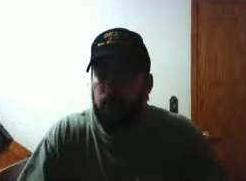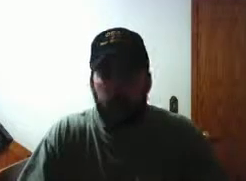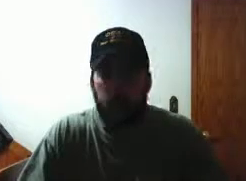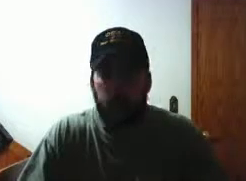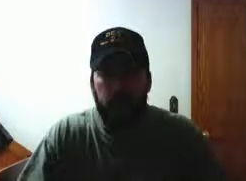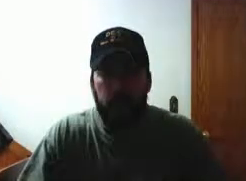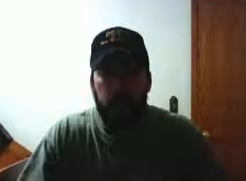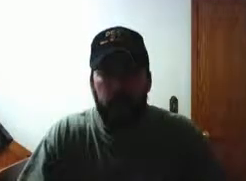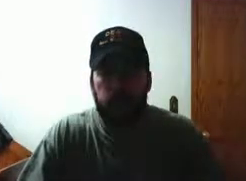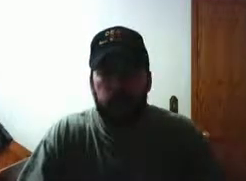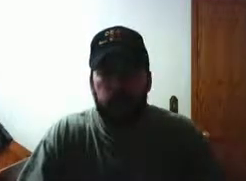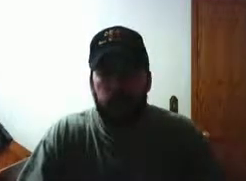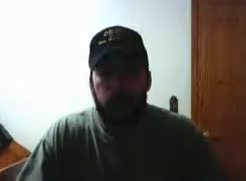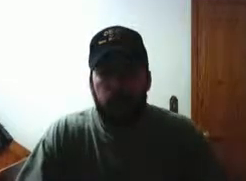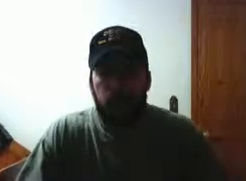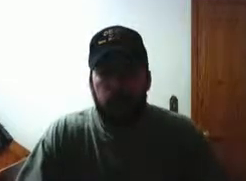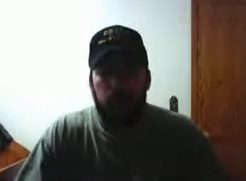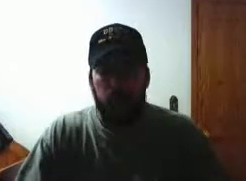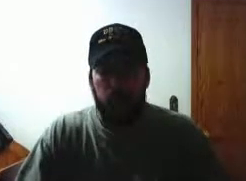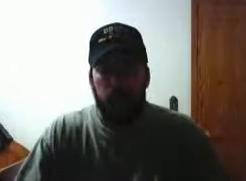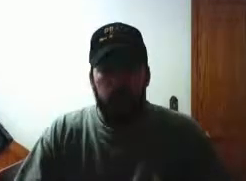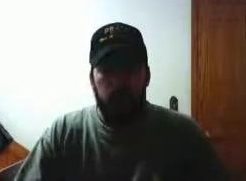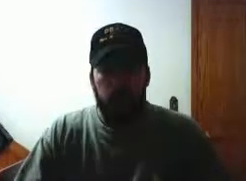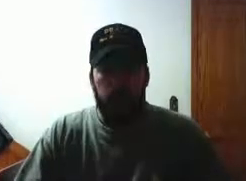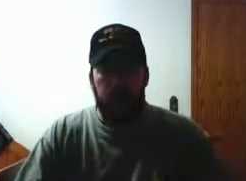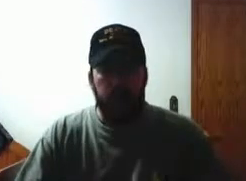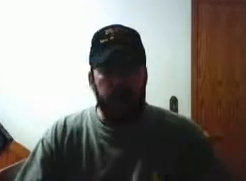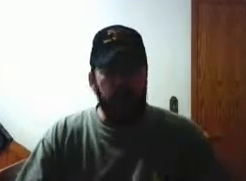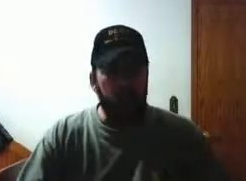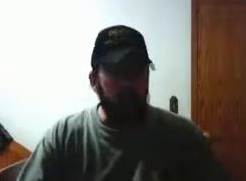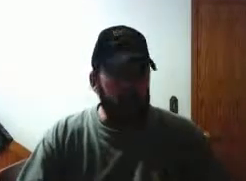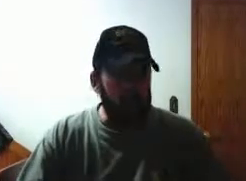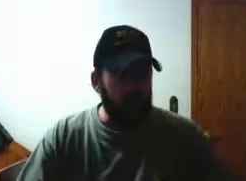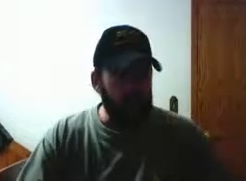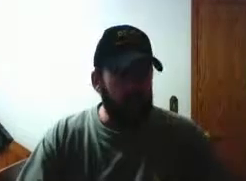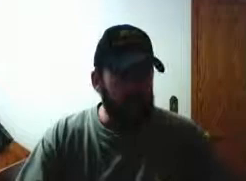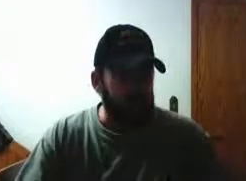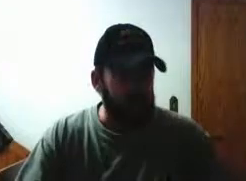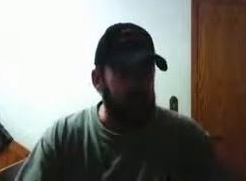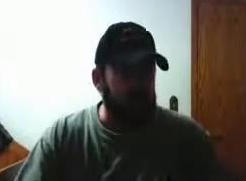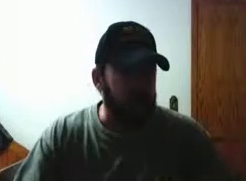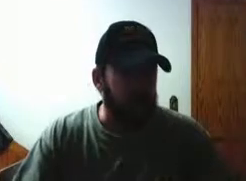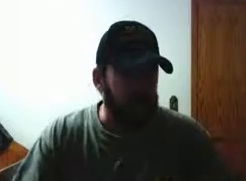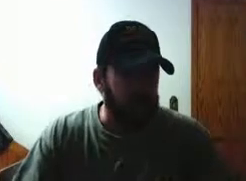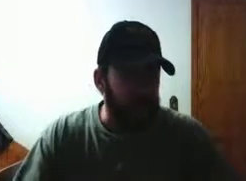and working on that will deal with critical intelligence that is uh